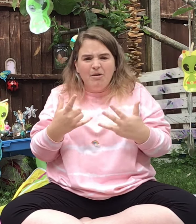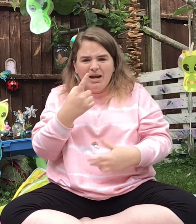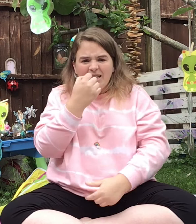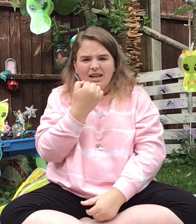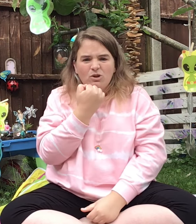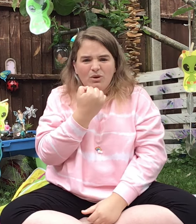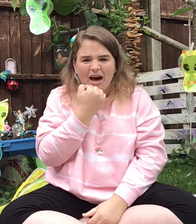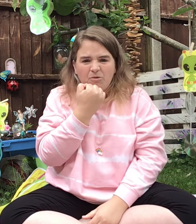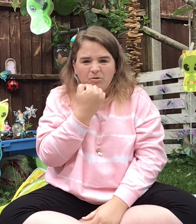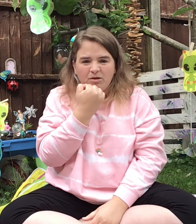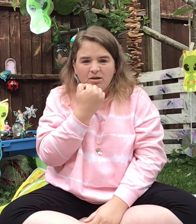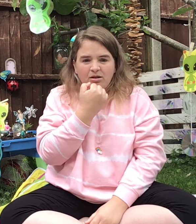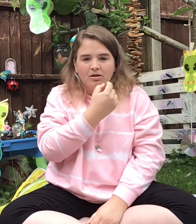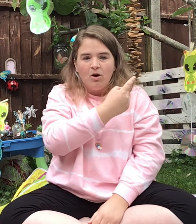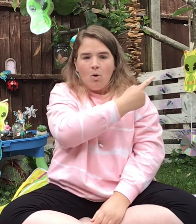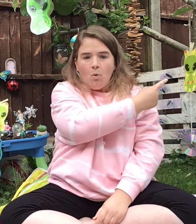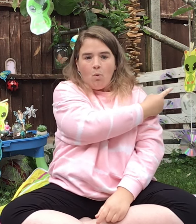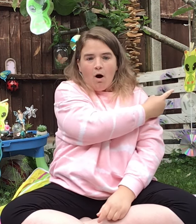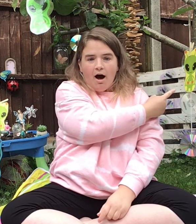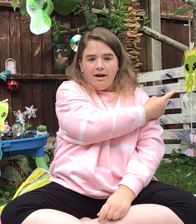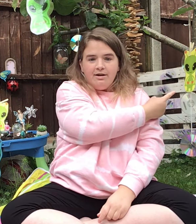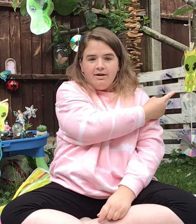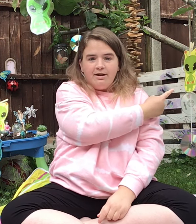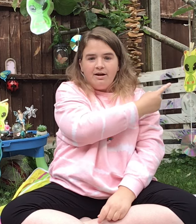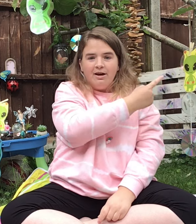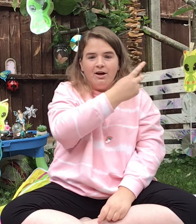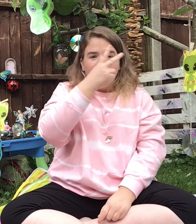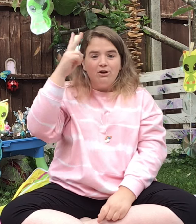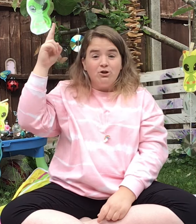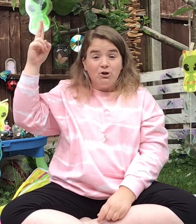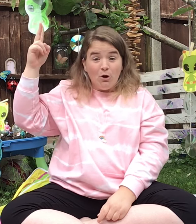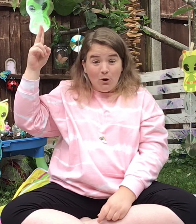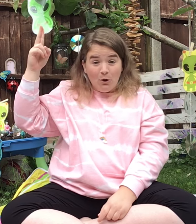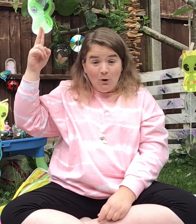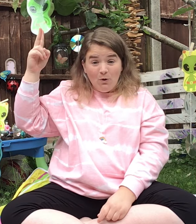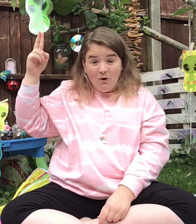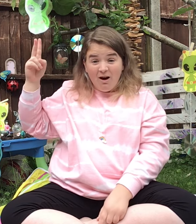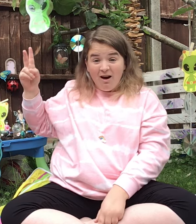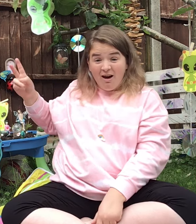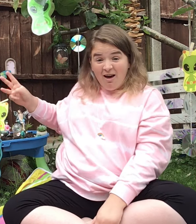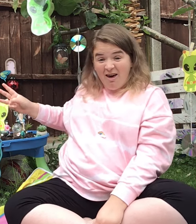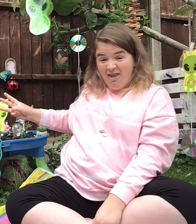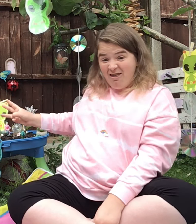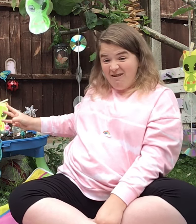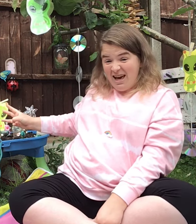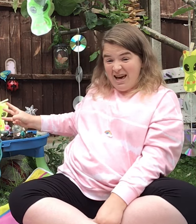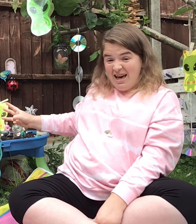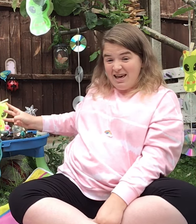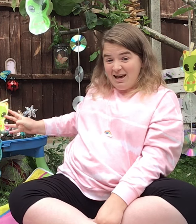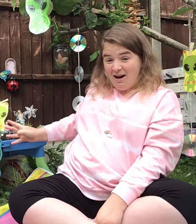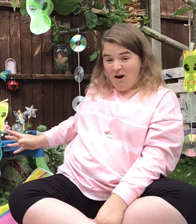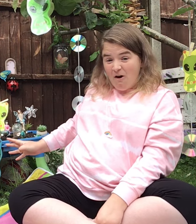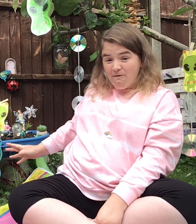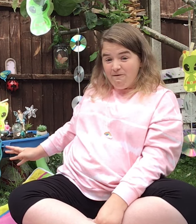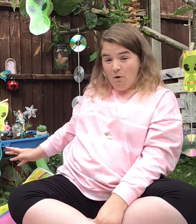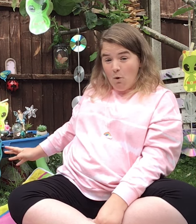How many can you count? One, two, three, four,